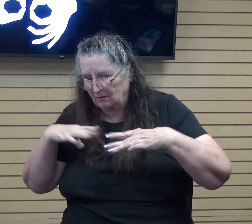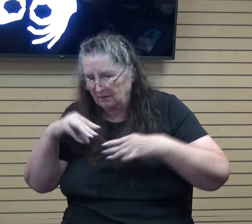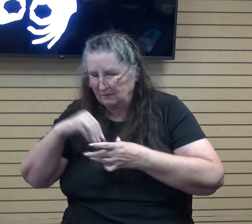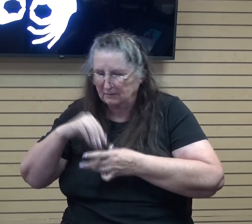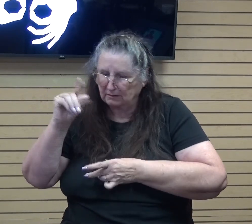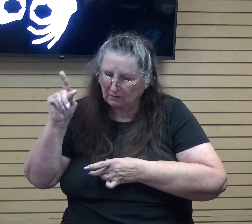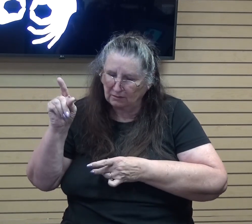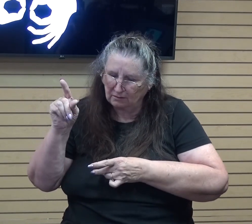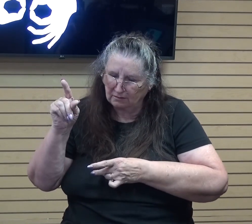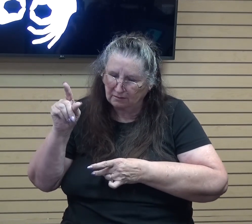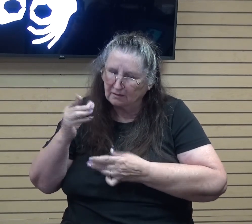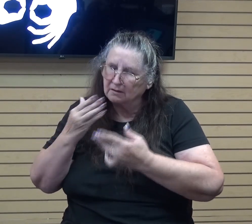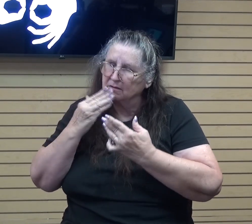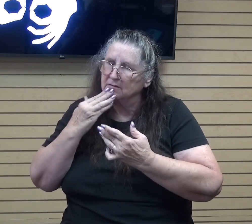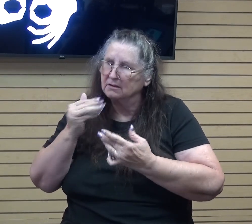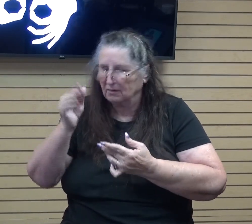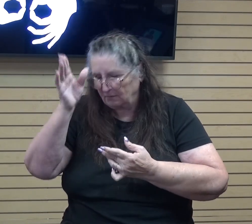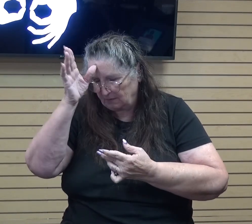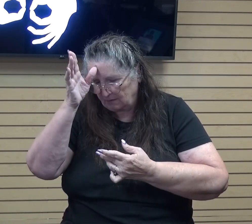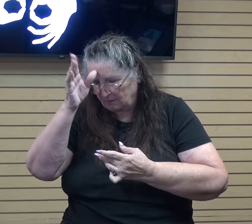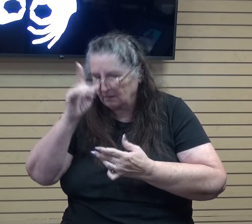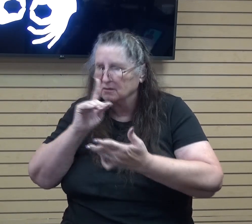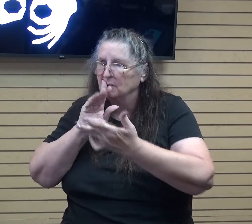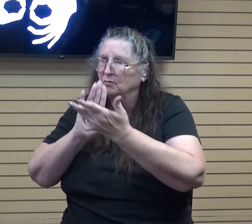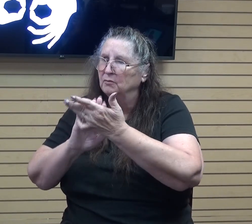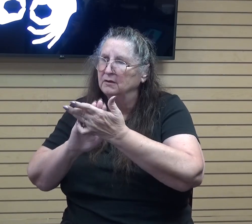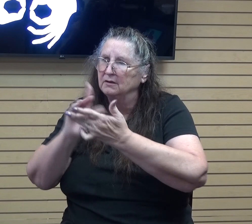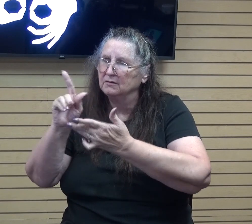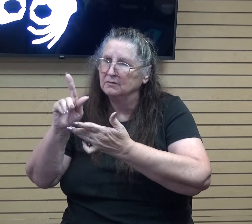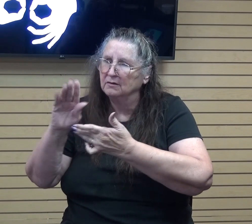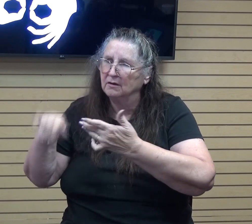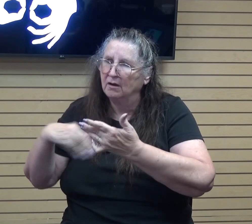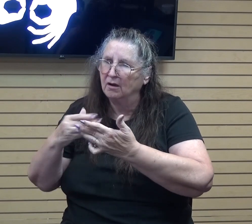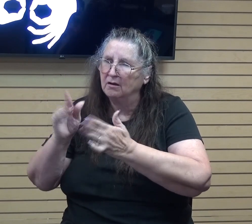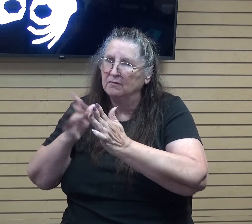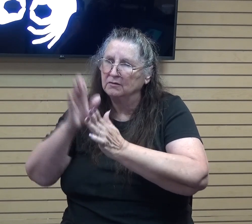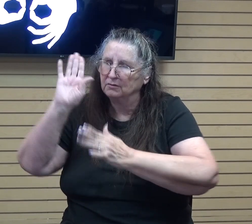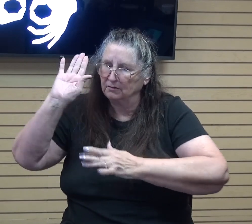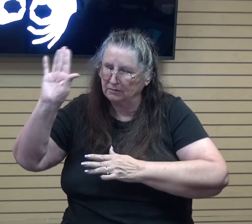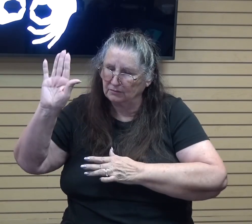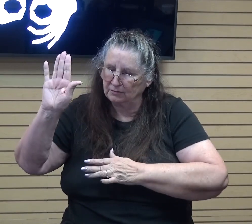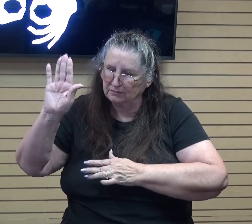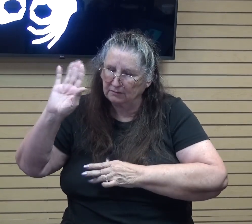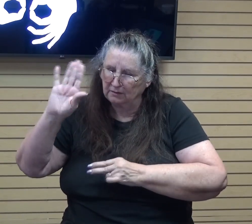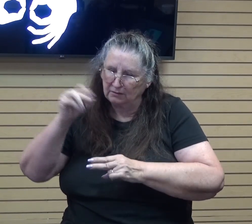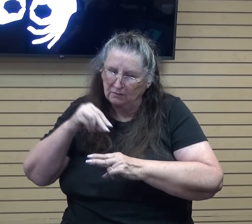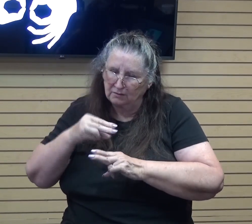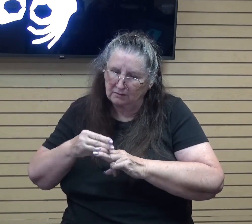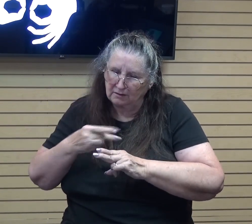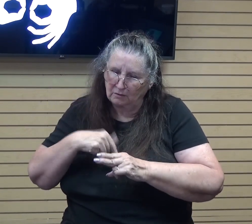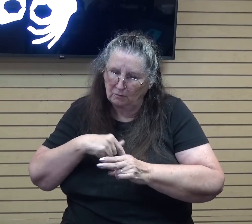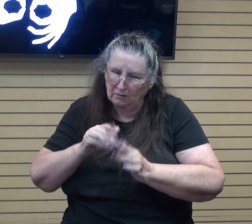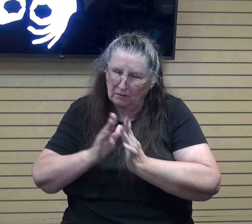So we thank You, Father. We praise You. We give You all the glory. In Your name we pray, Lord. Amen.